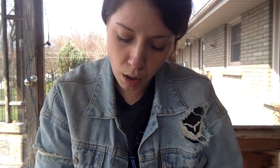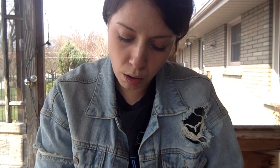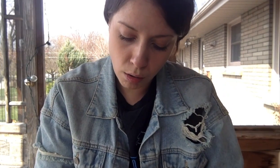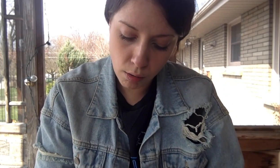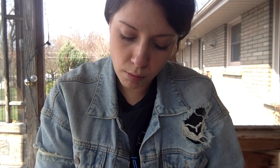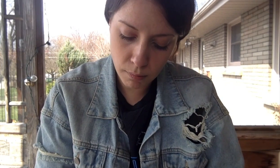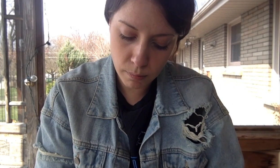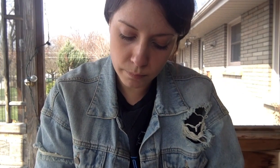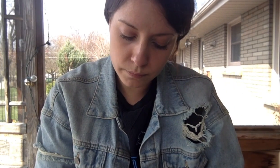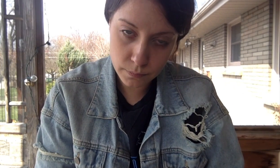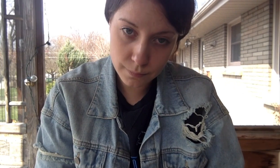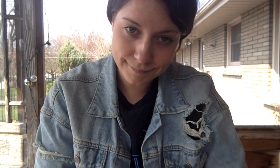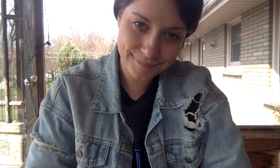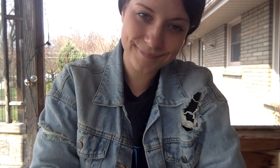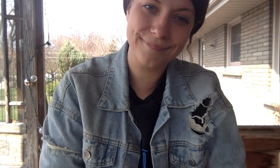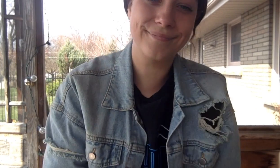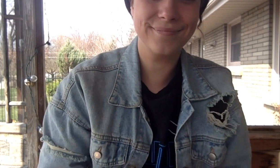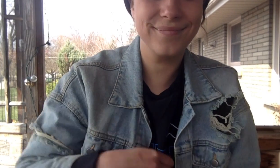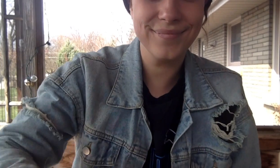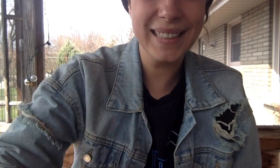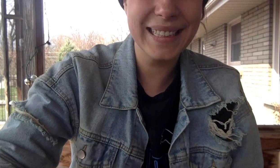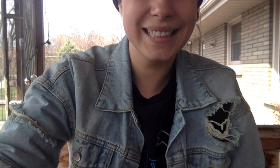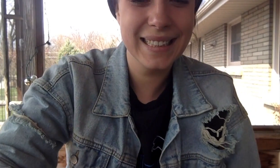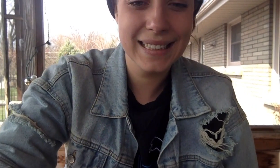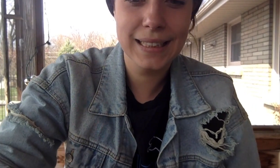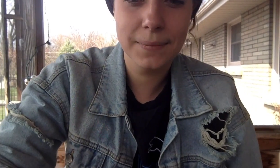speckled